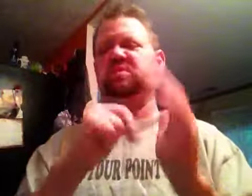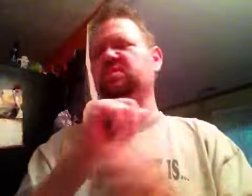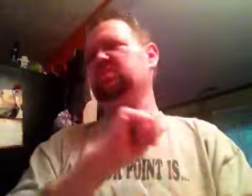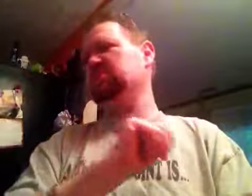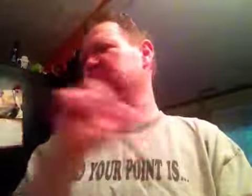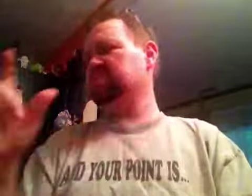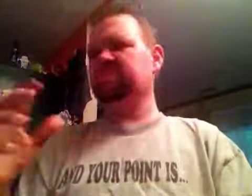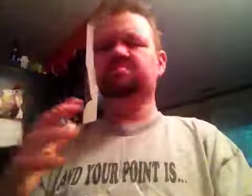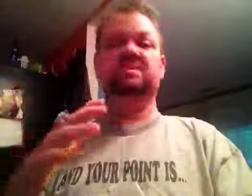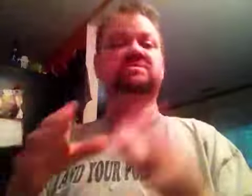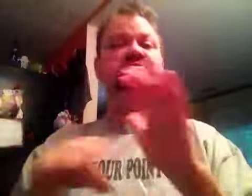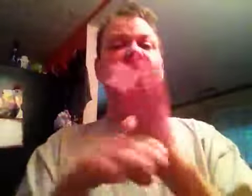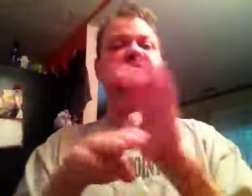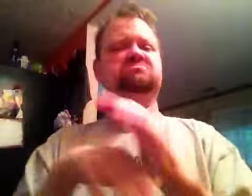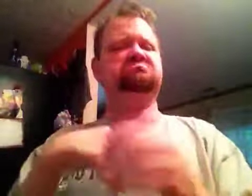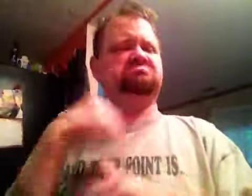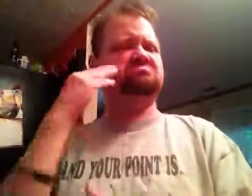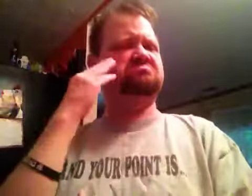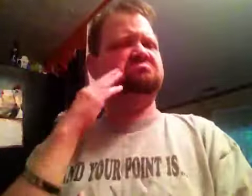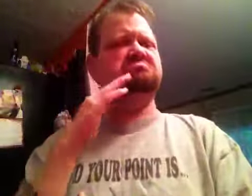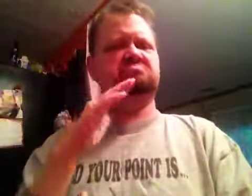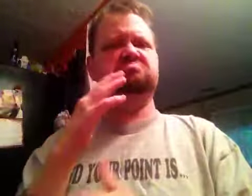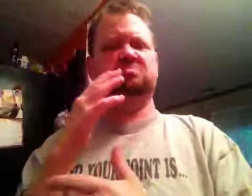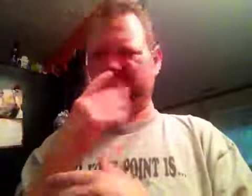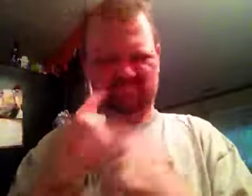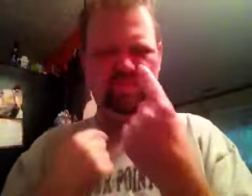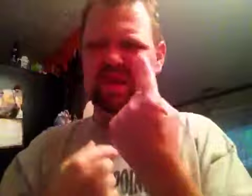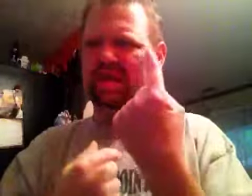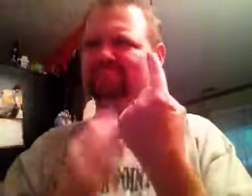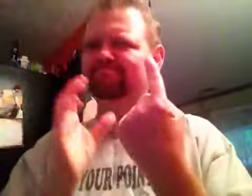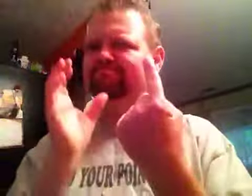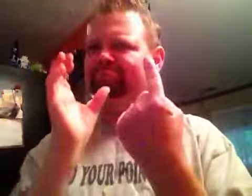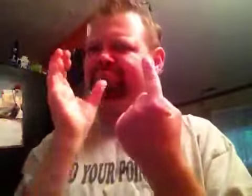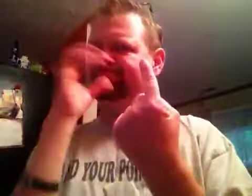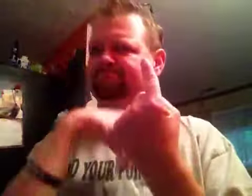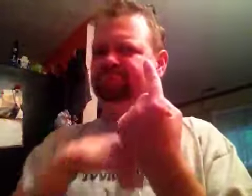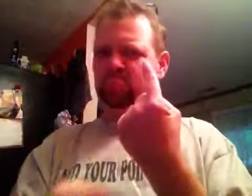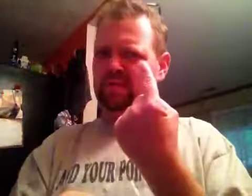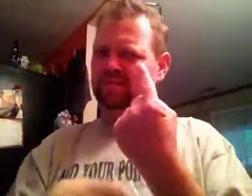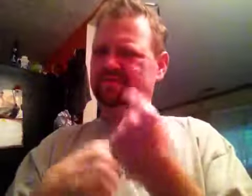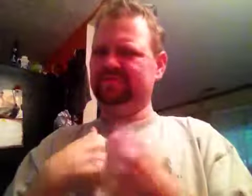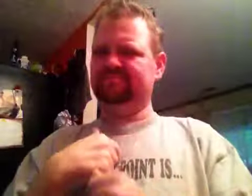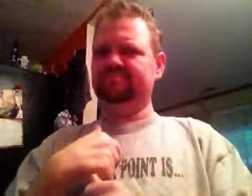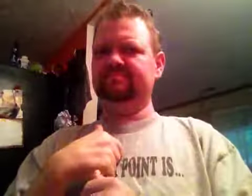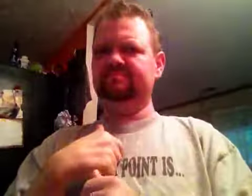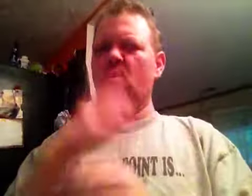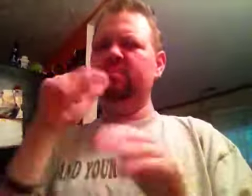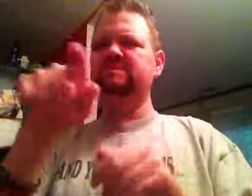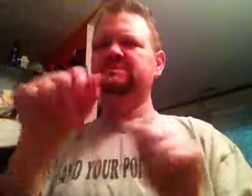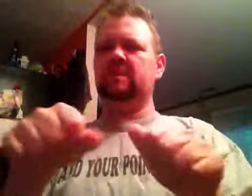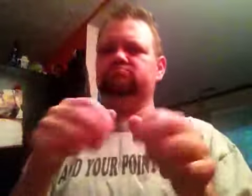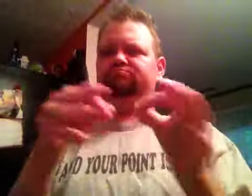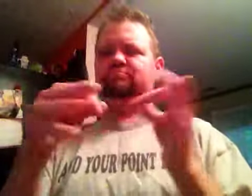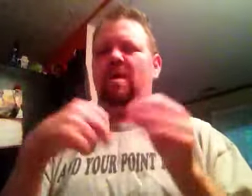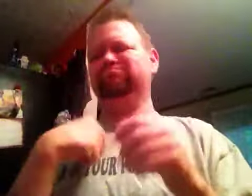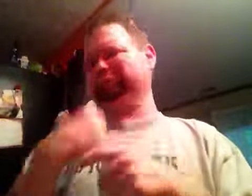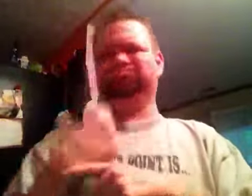The Dutch have done. They're struggling against the team. They're expected to be more easily forwards. Australia in the wheels right in the oot.